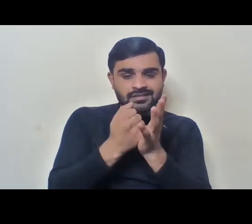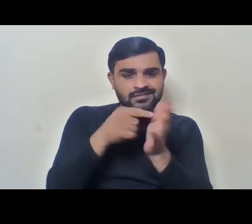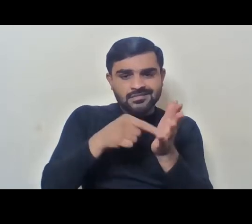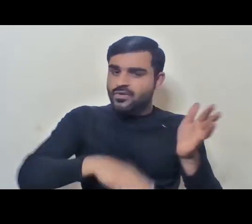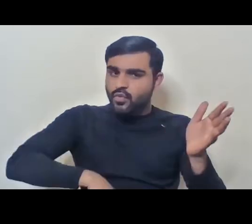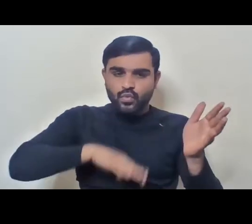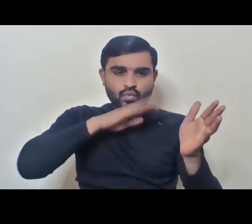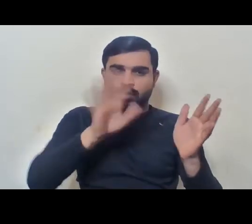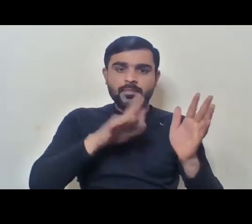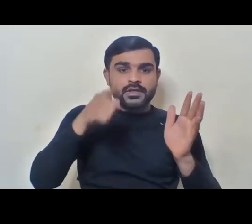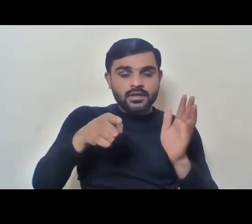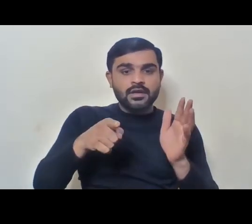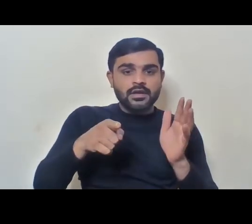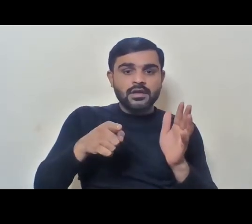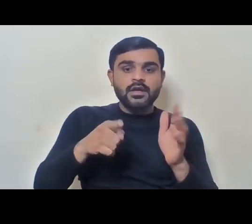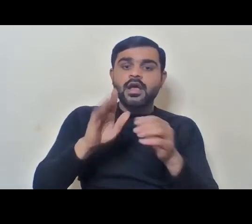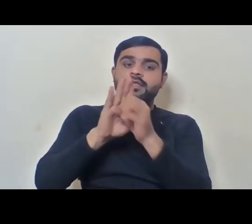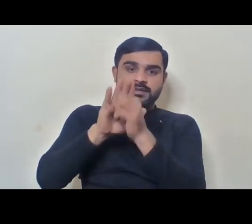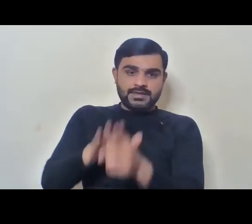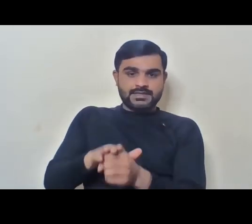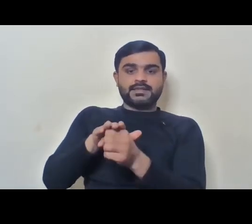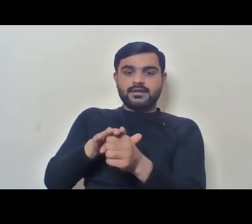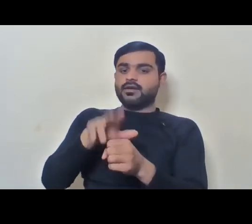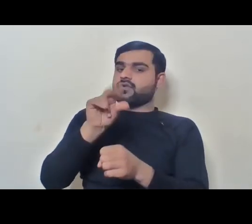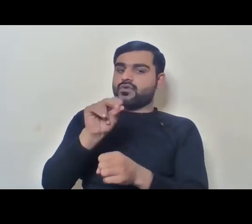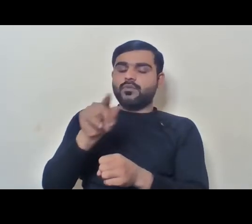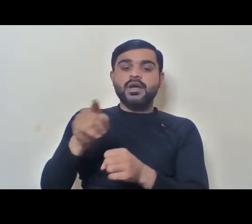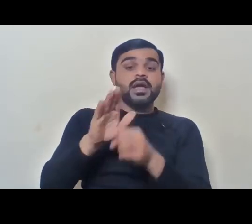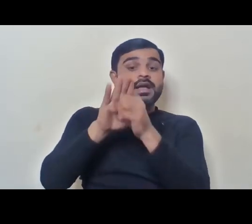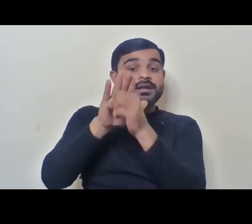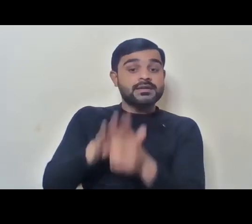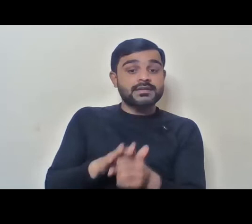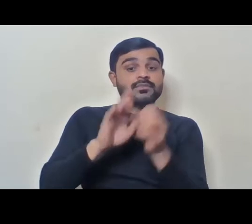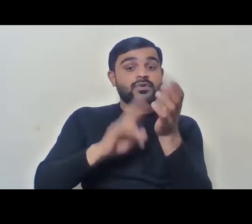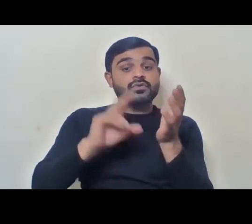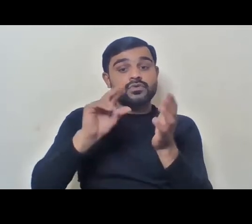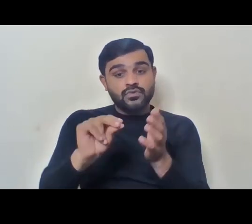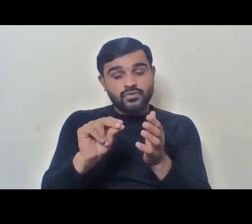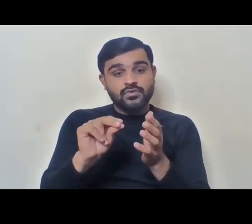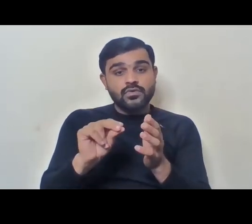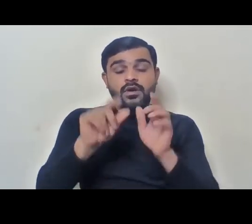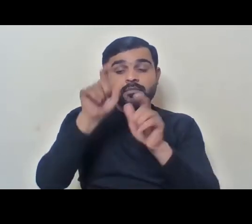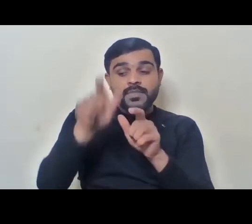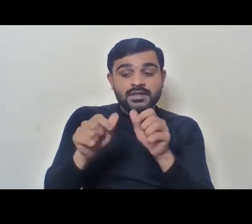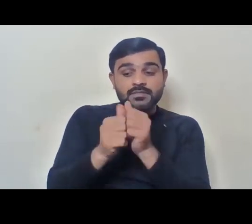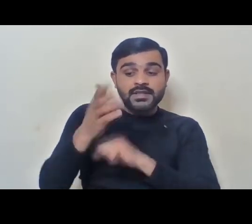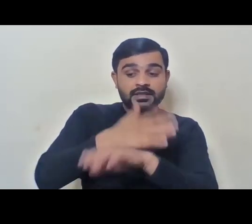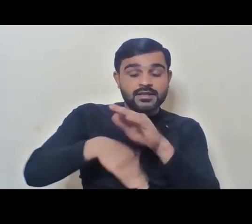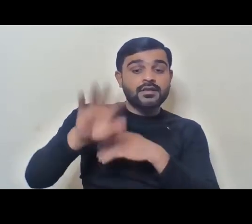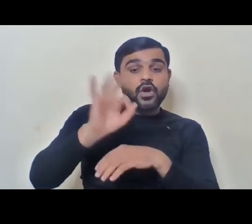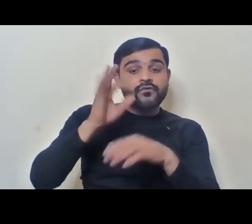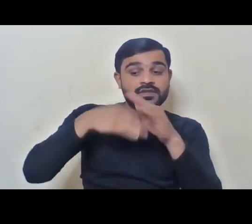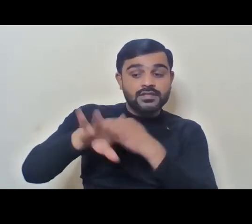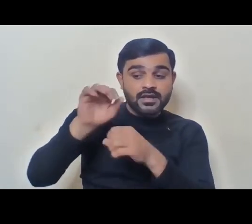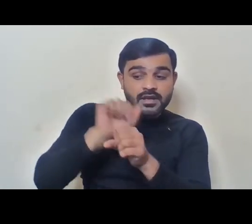There has to be non discrimination so the act says there'll be no discrimination for persons on the ground of disability.